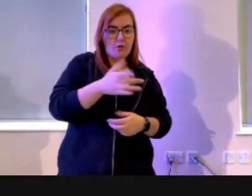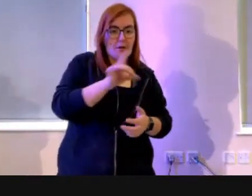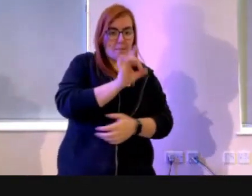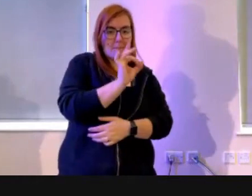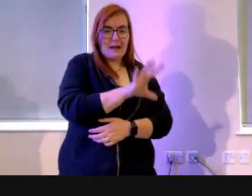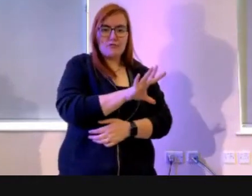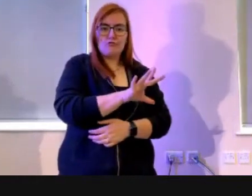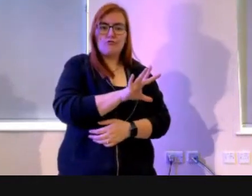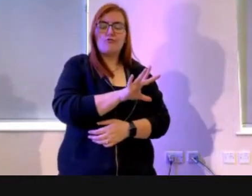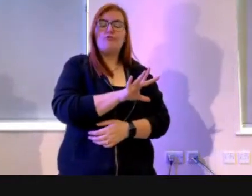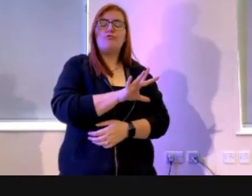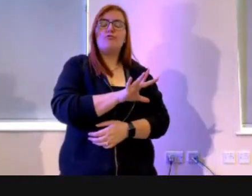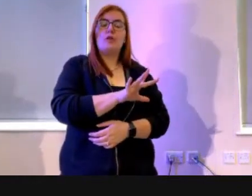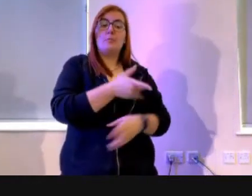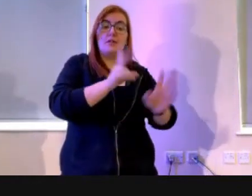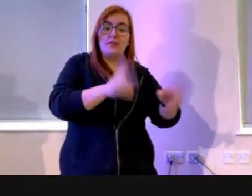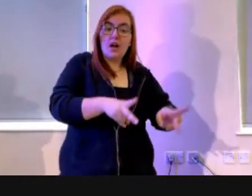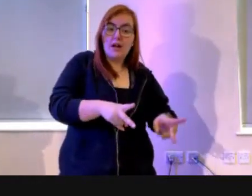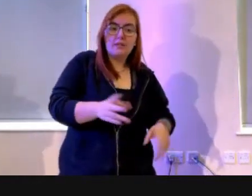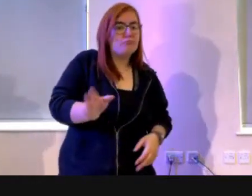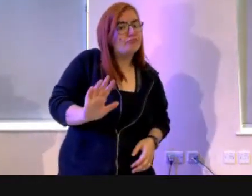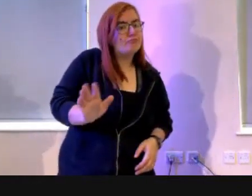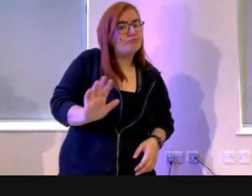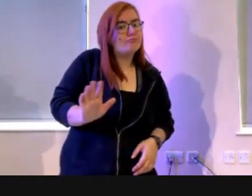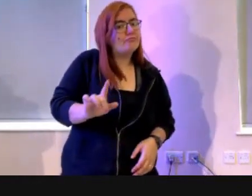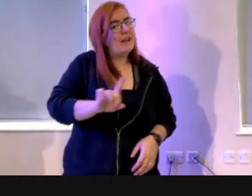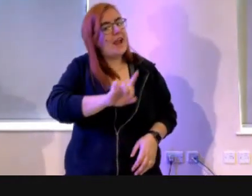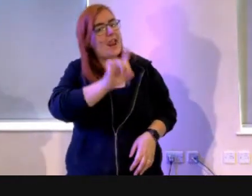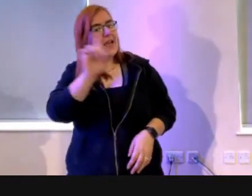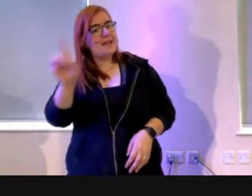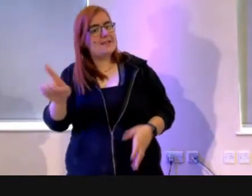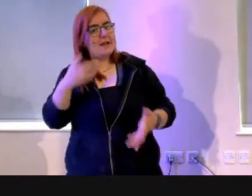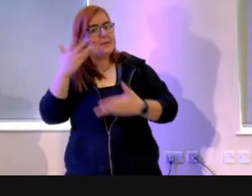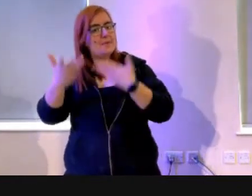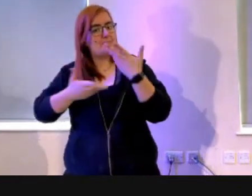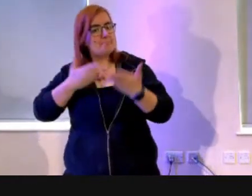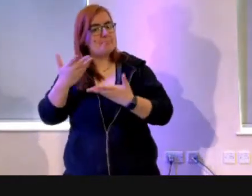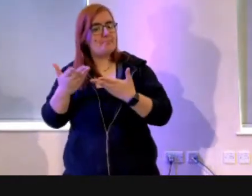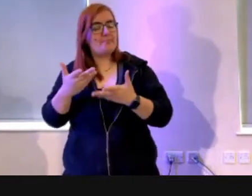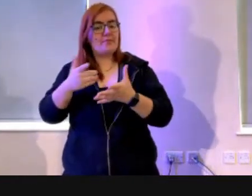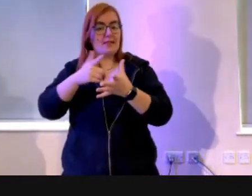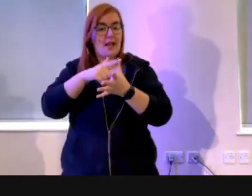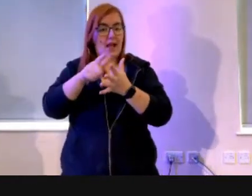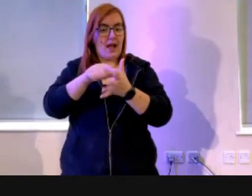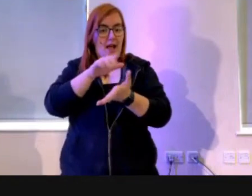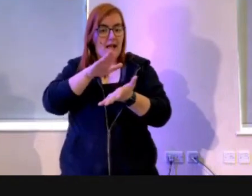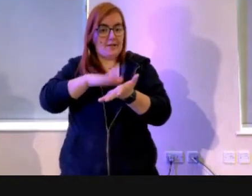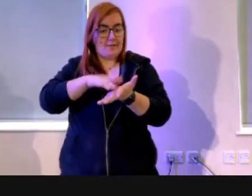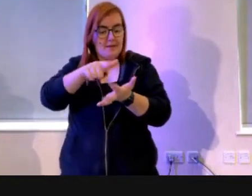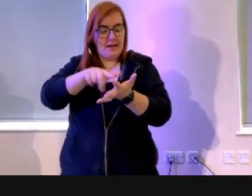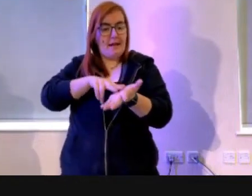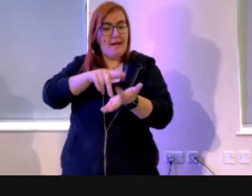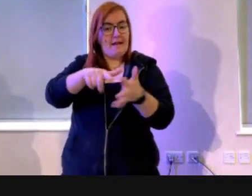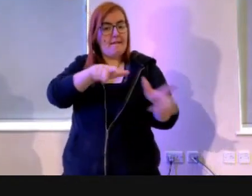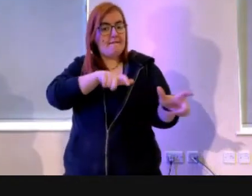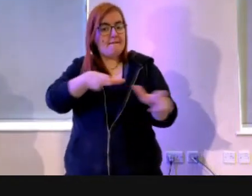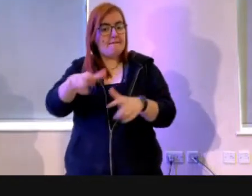But they don't die. We'll come to that in a moment. Adam and Eve still live. But there's that